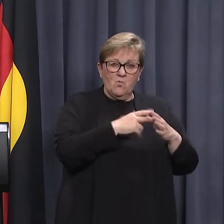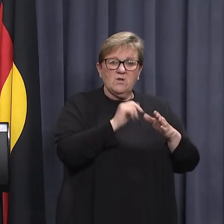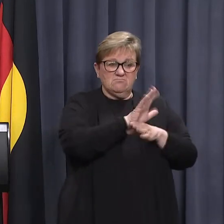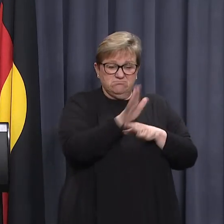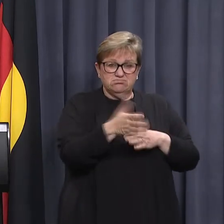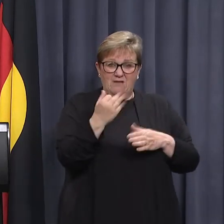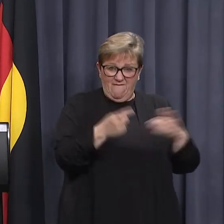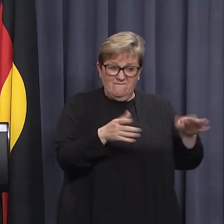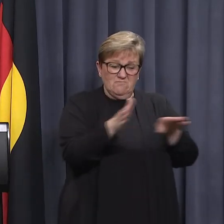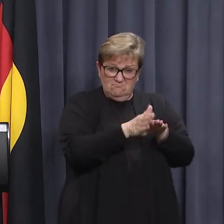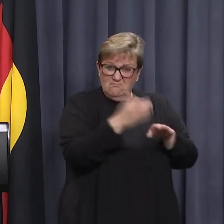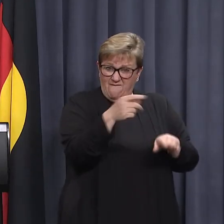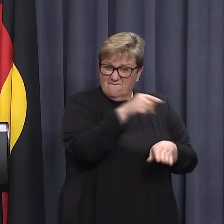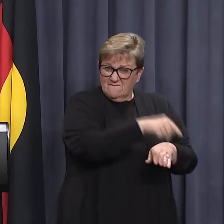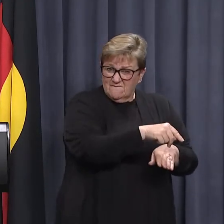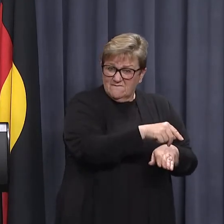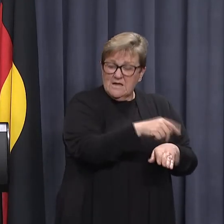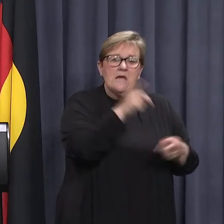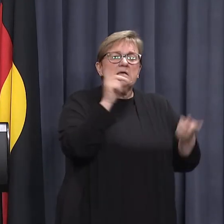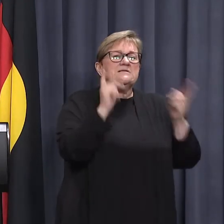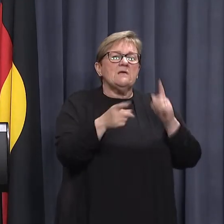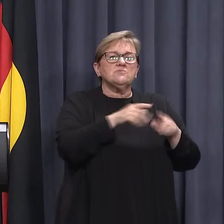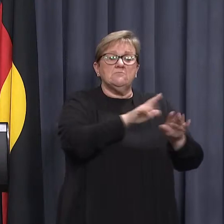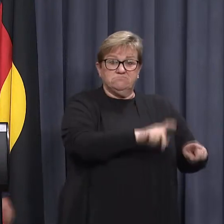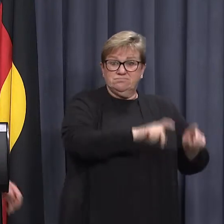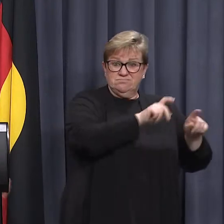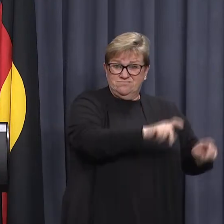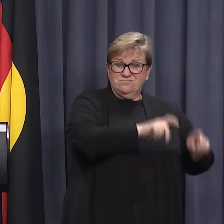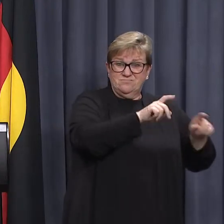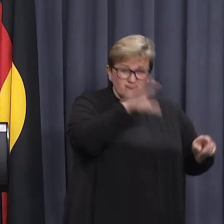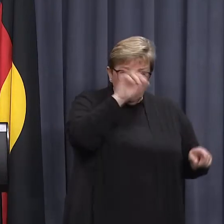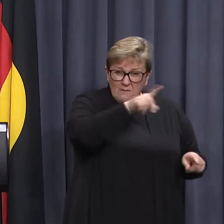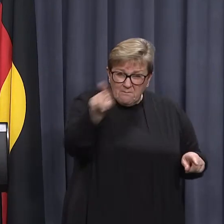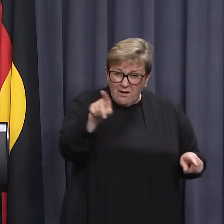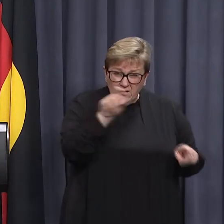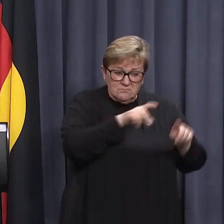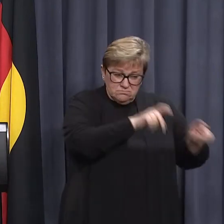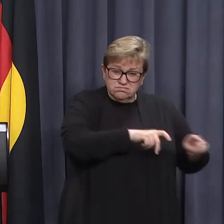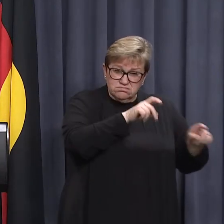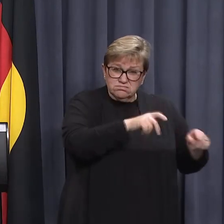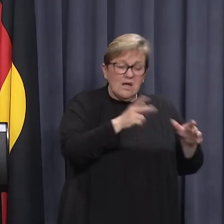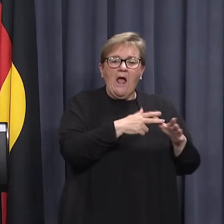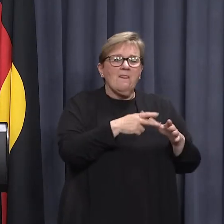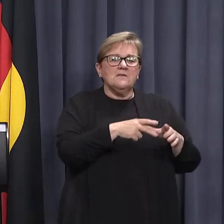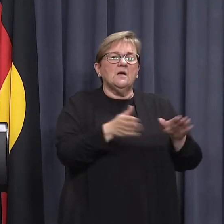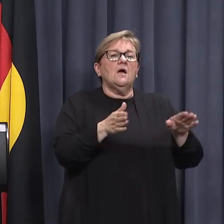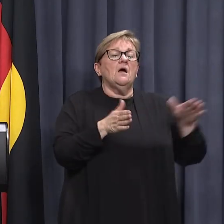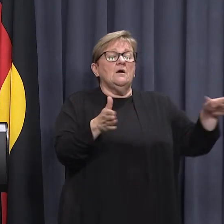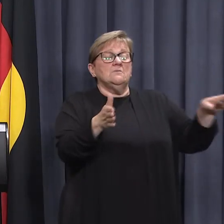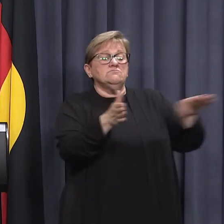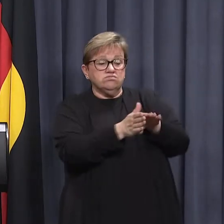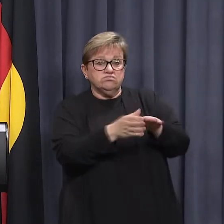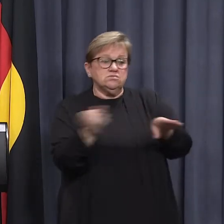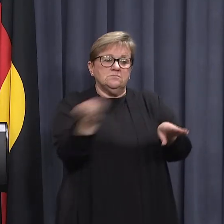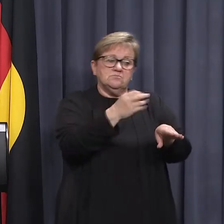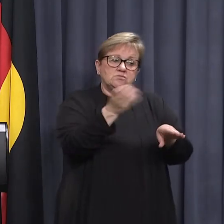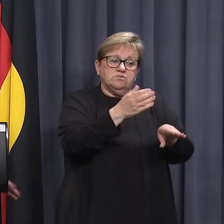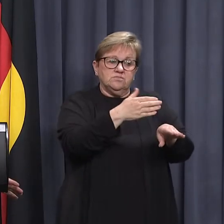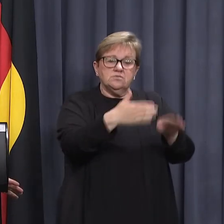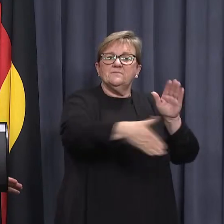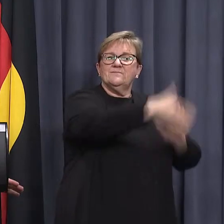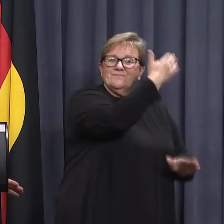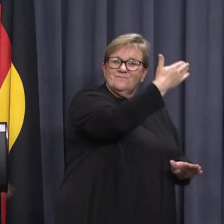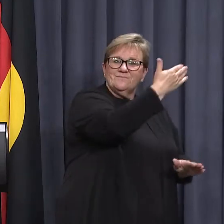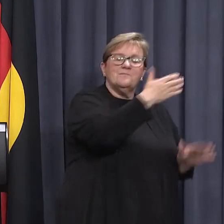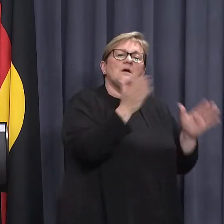positive crew members on board. Sometimes they sit there for weeks on end, you might recall. Other times they've loaded and gone on their way. But as long as